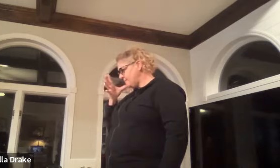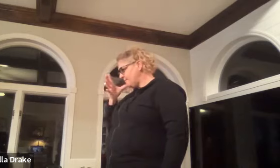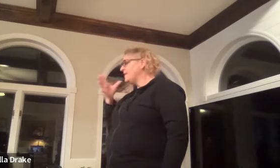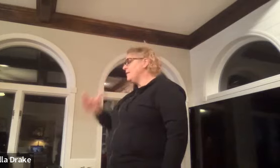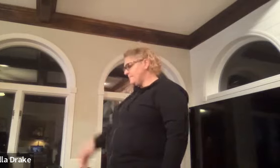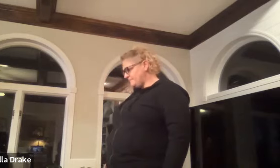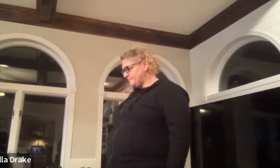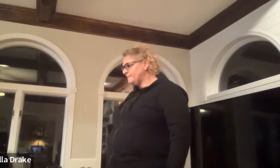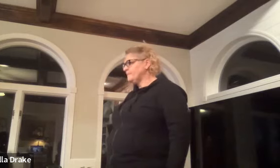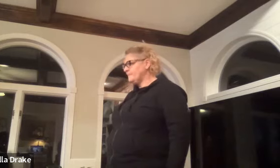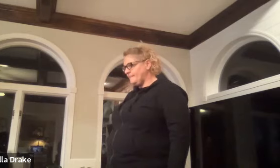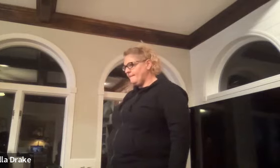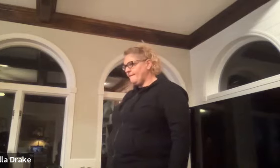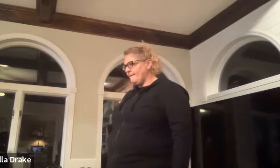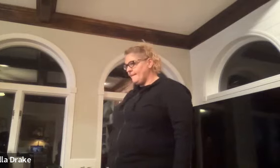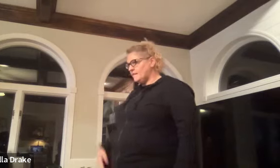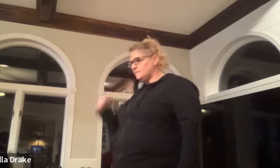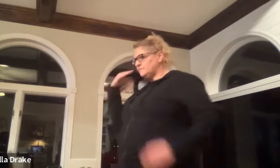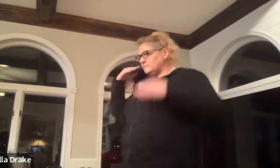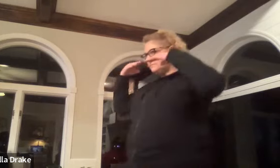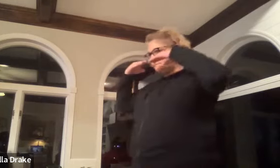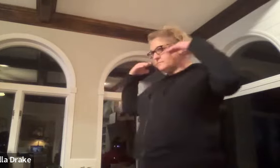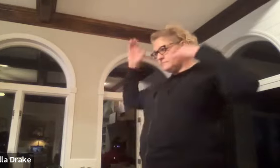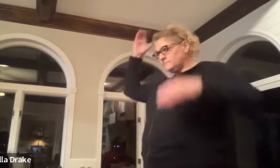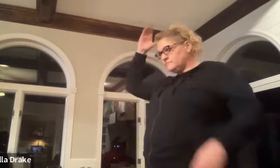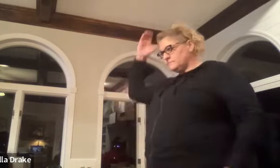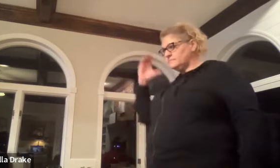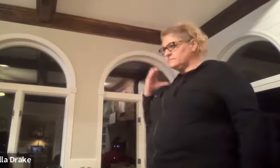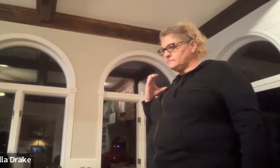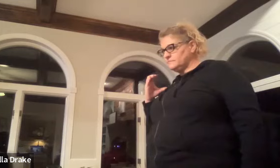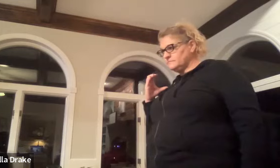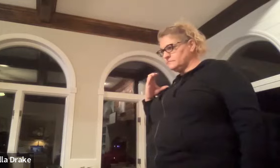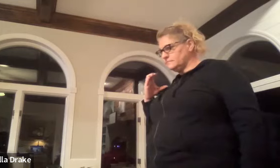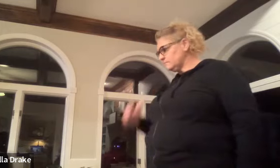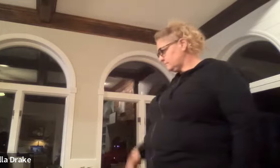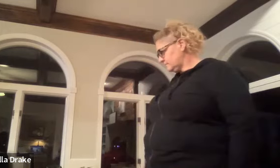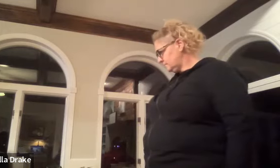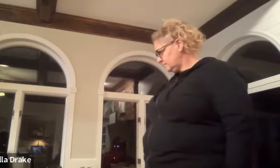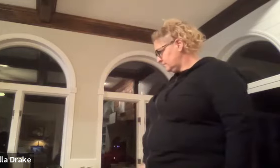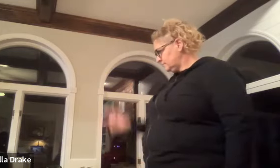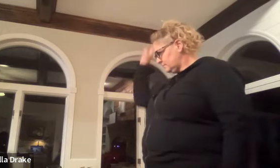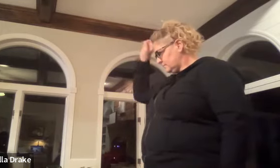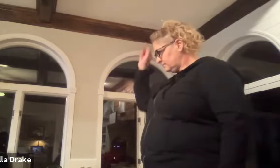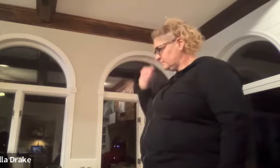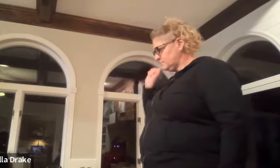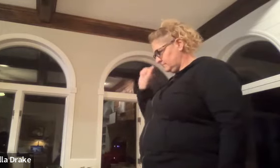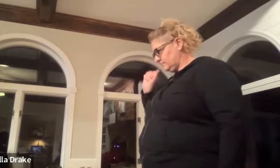yep your nose boy cousin girl cousin what this would be jenna